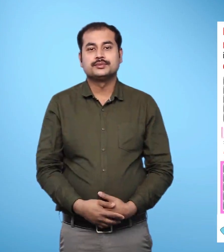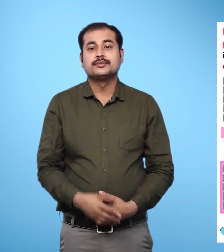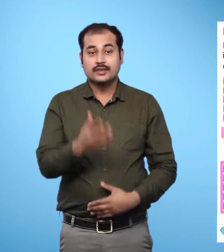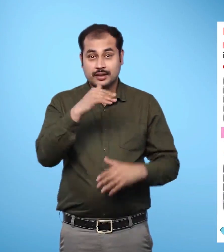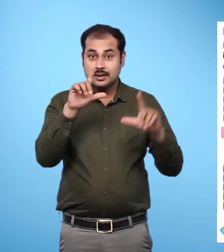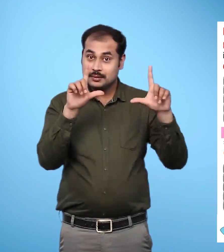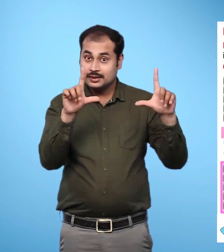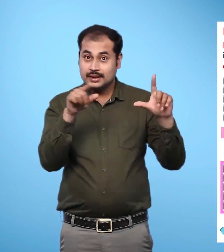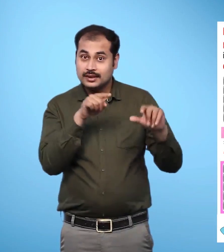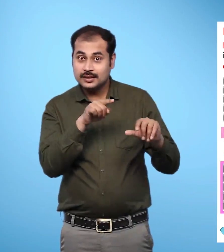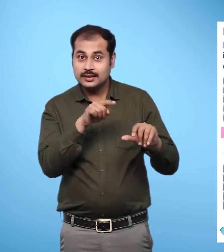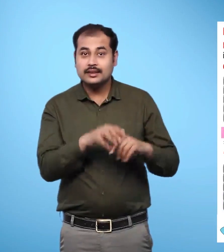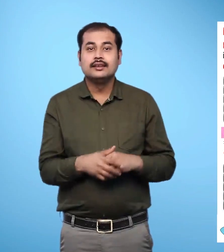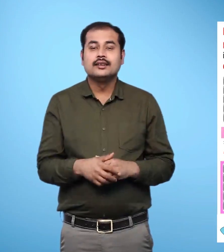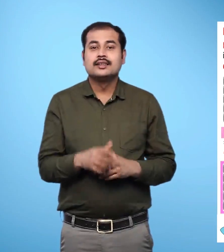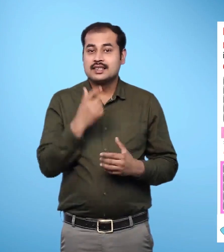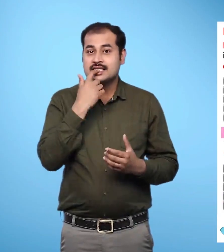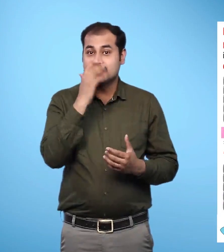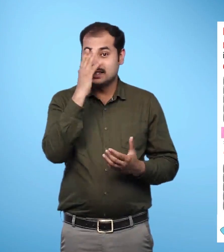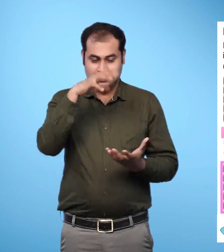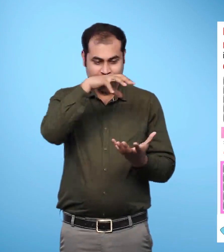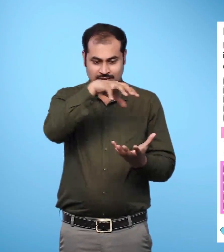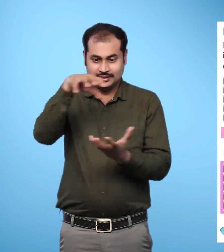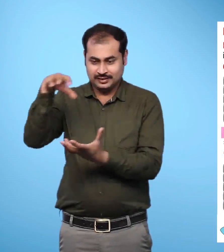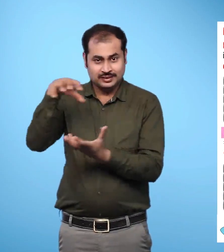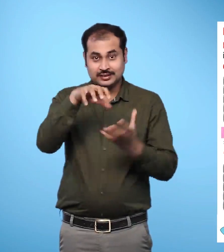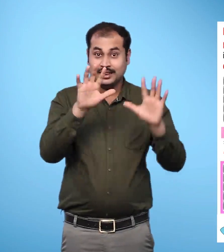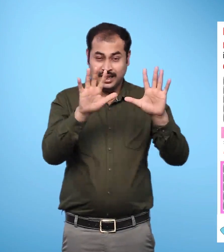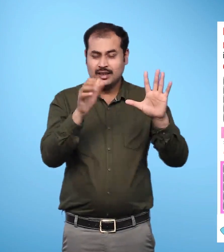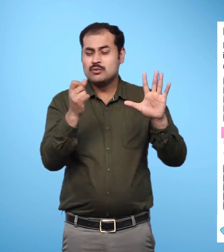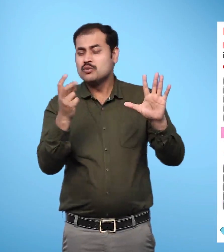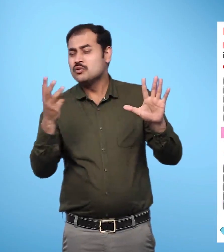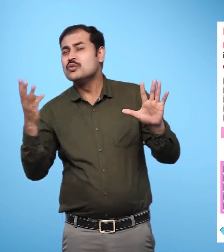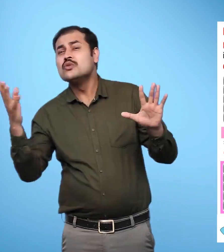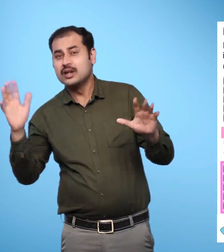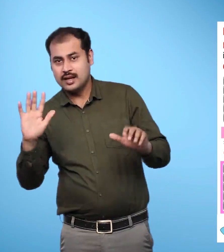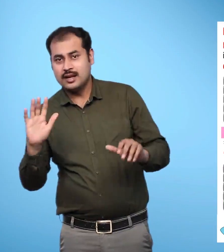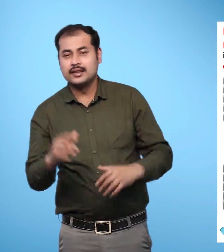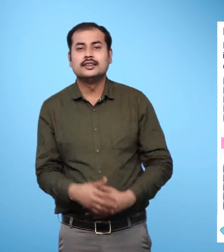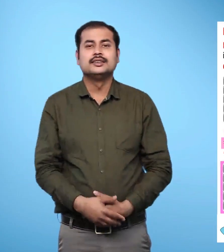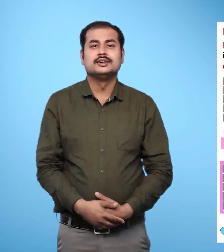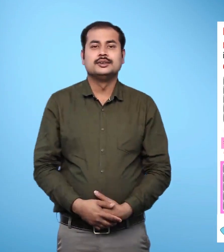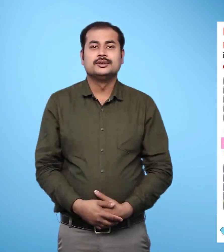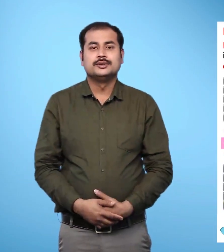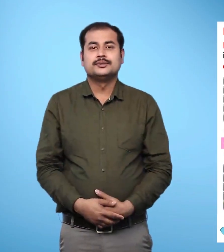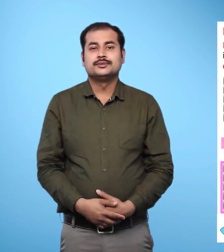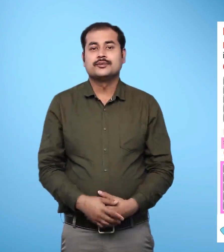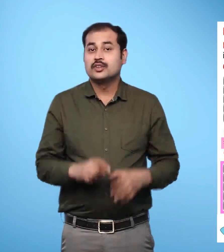Part 3 Picture Shows more than 10 glass jars spread inside a